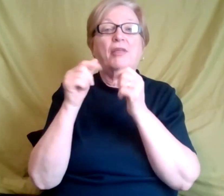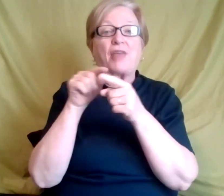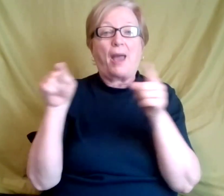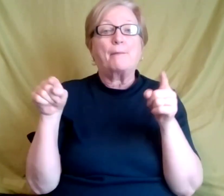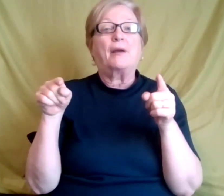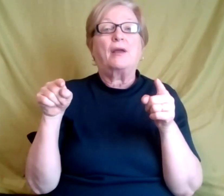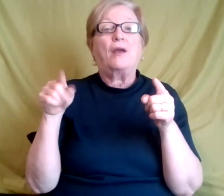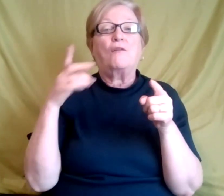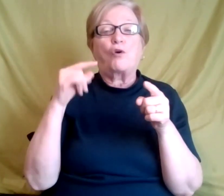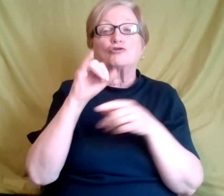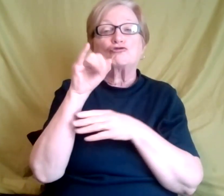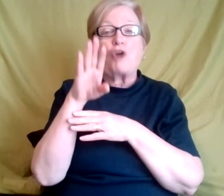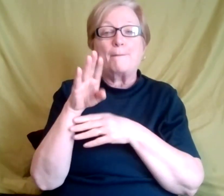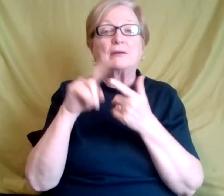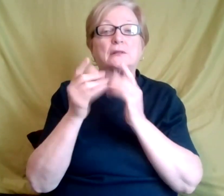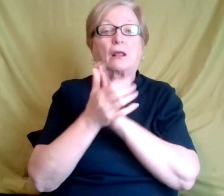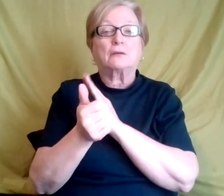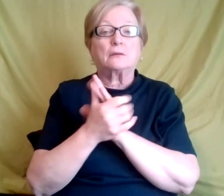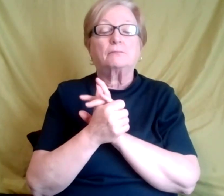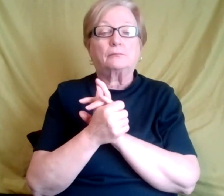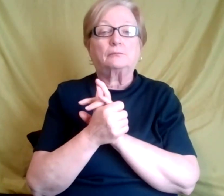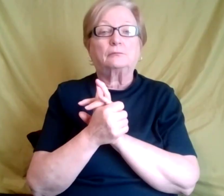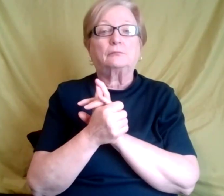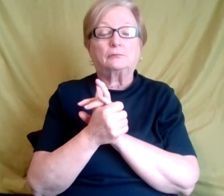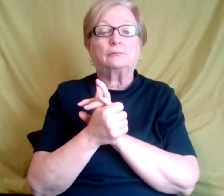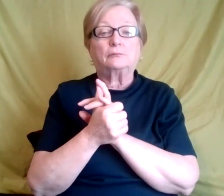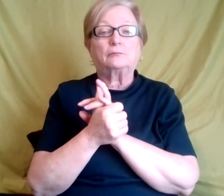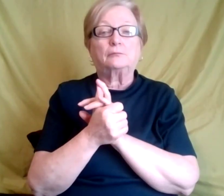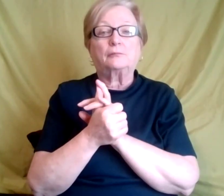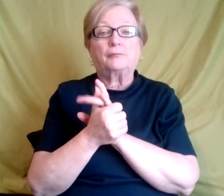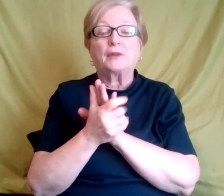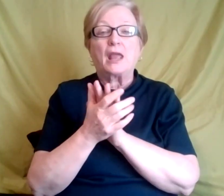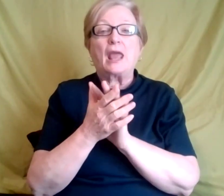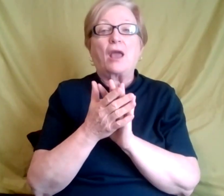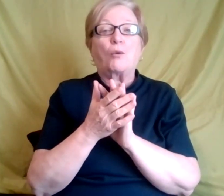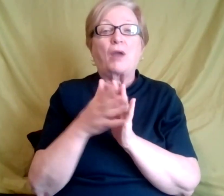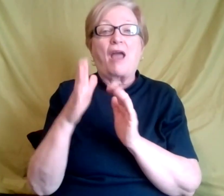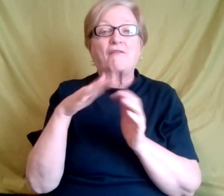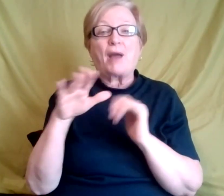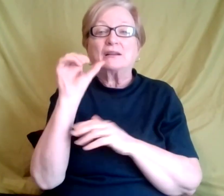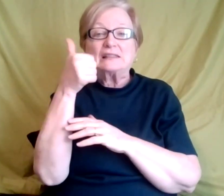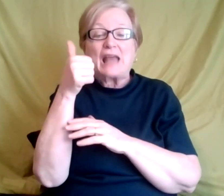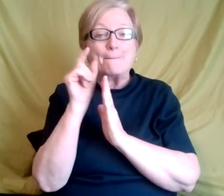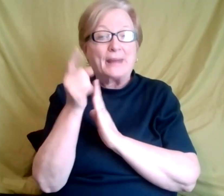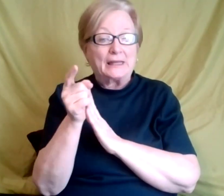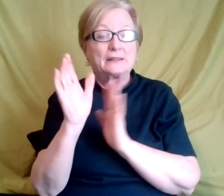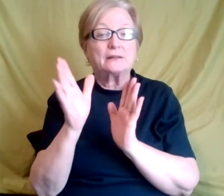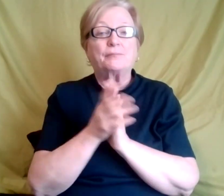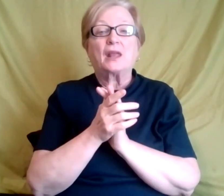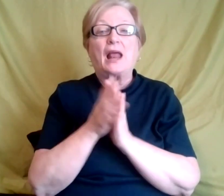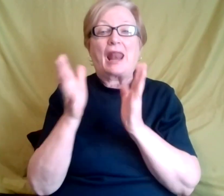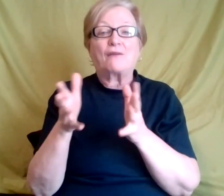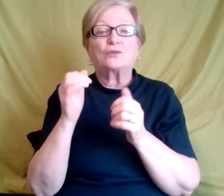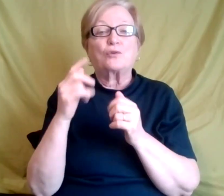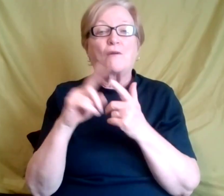in terms of job skills. Yes, yes, yes. And I know we have about 10 minutes to go. So, um, I